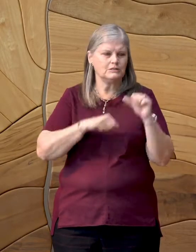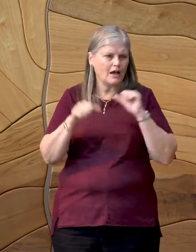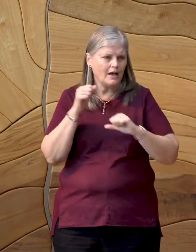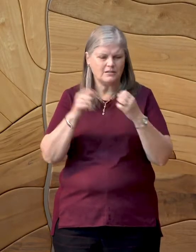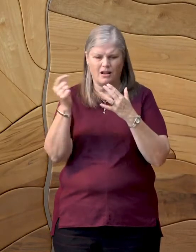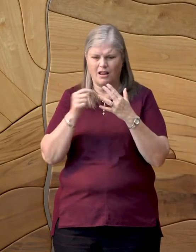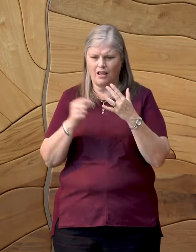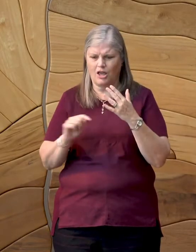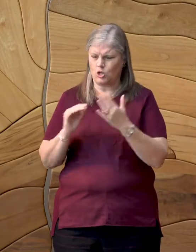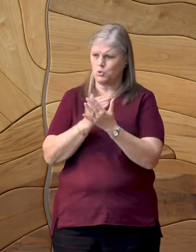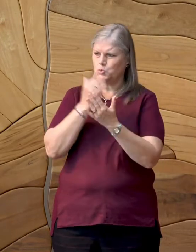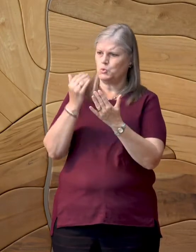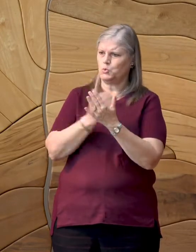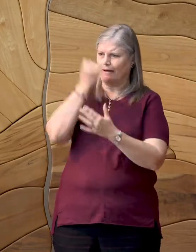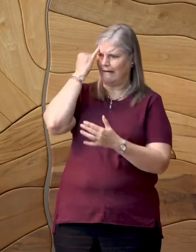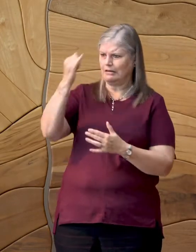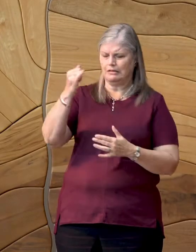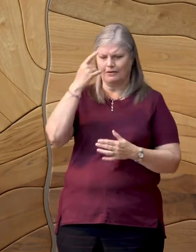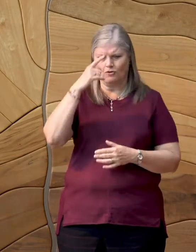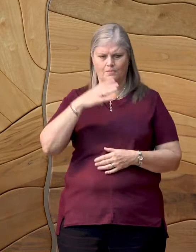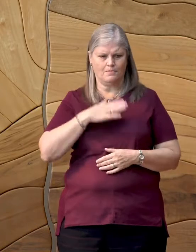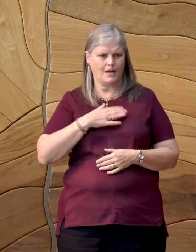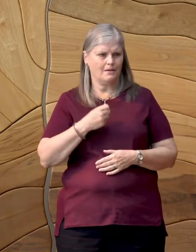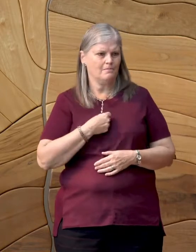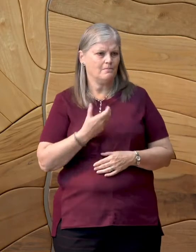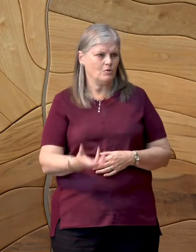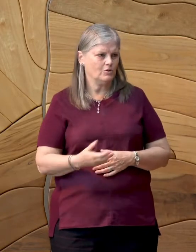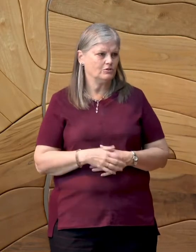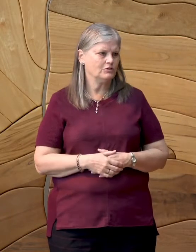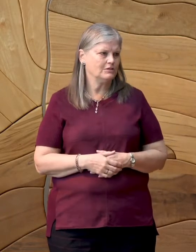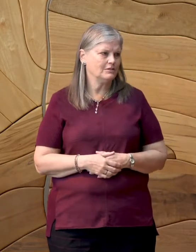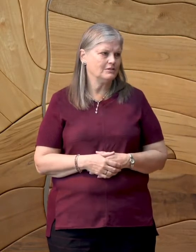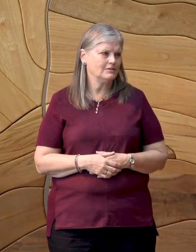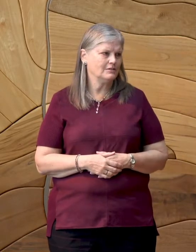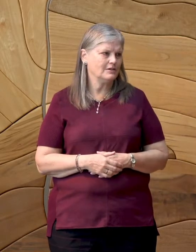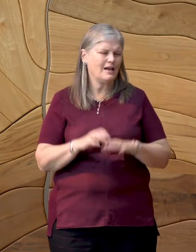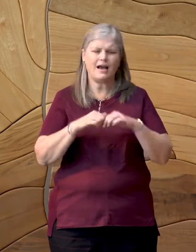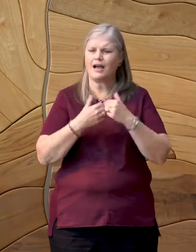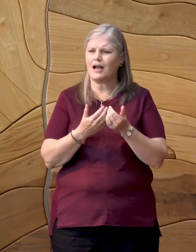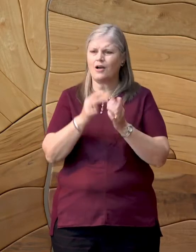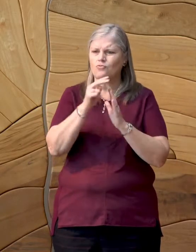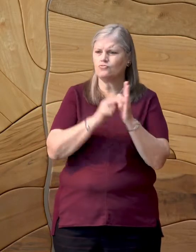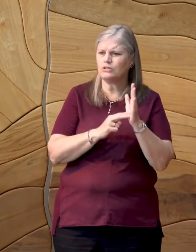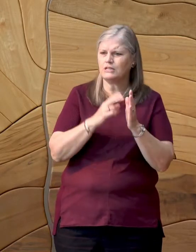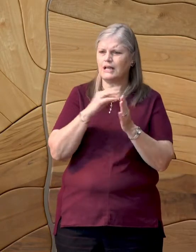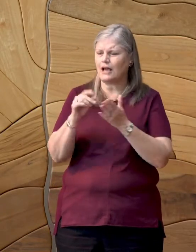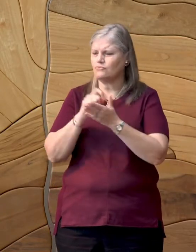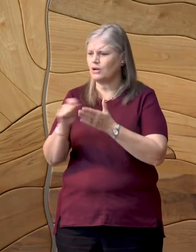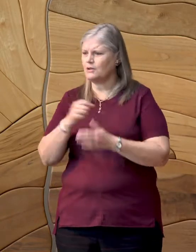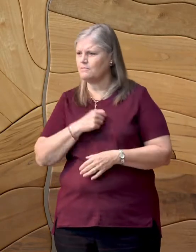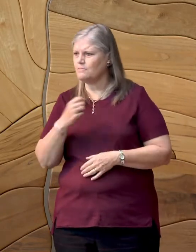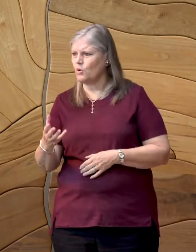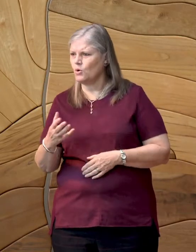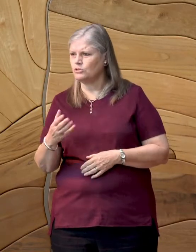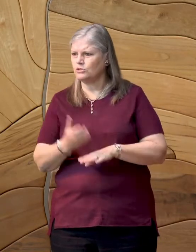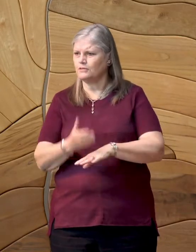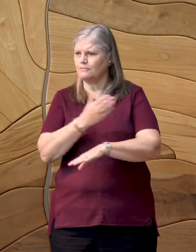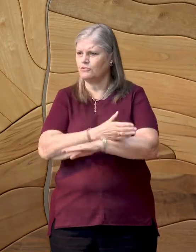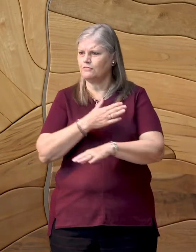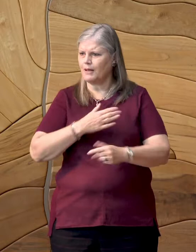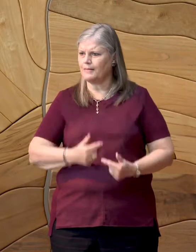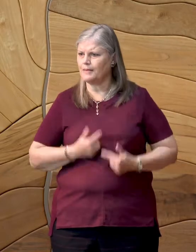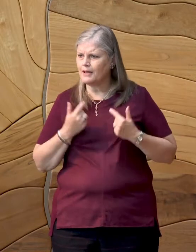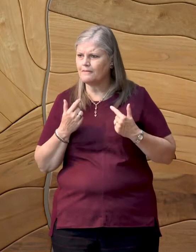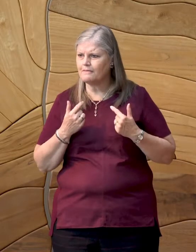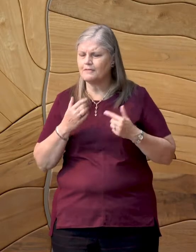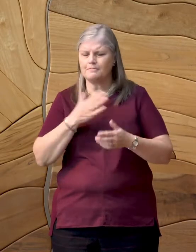all new fodder for my poetry. How has reading and writing poetry made my life richer, better?